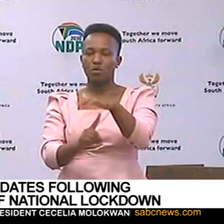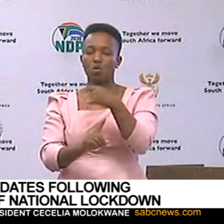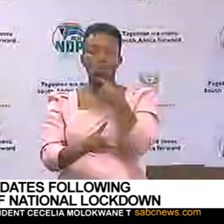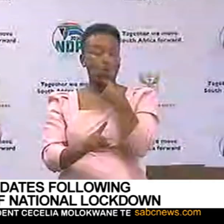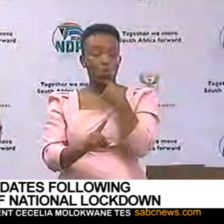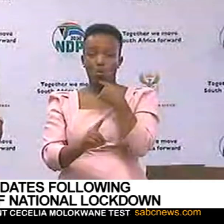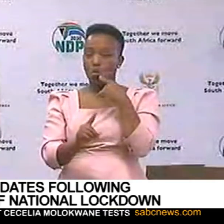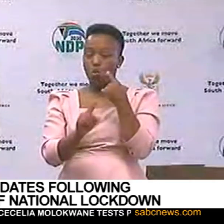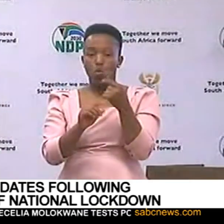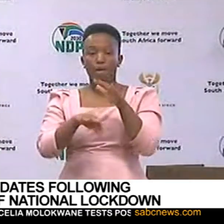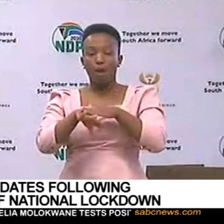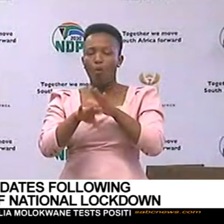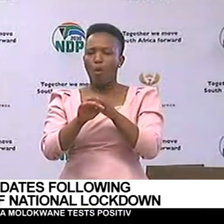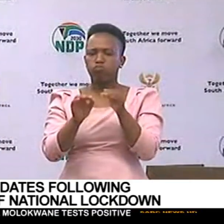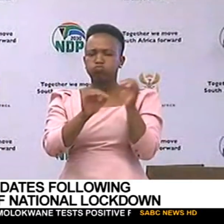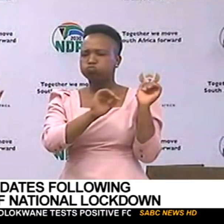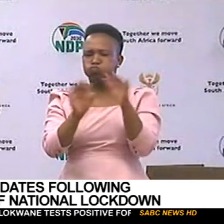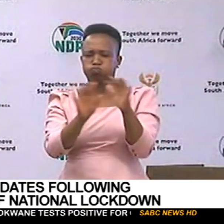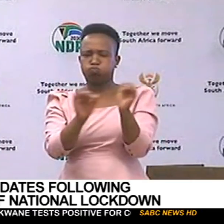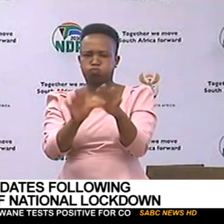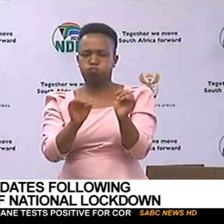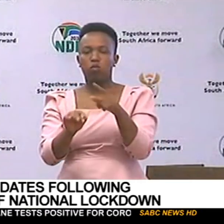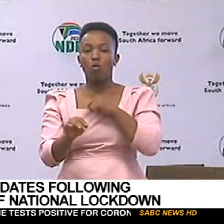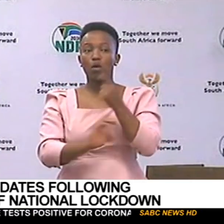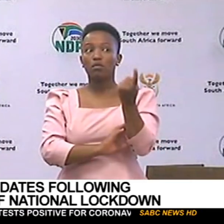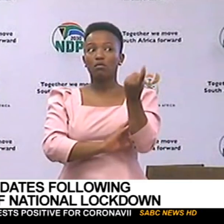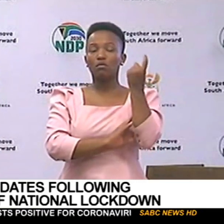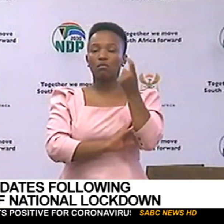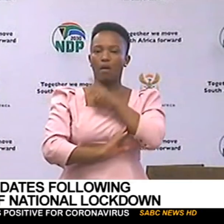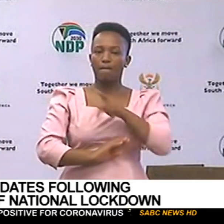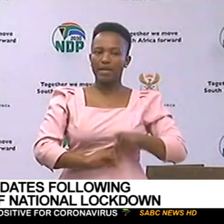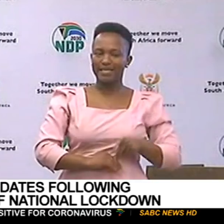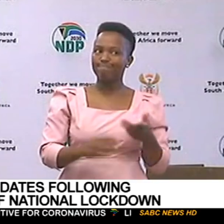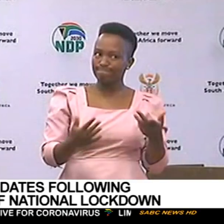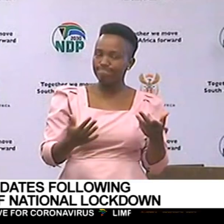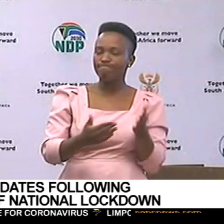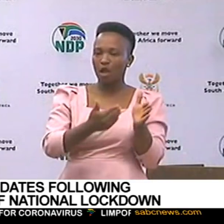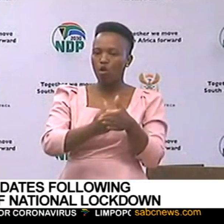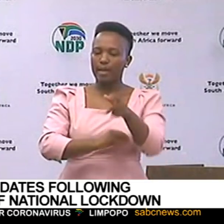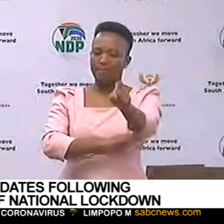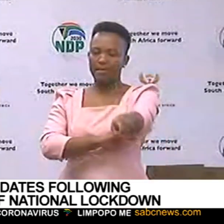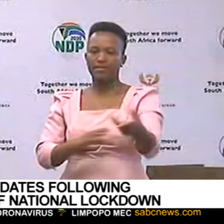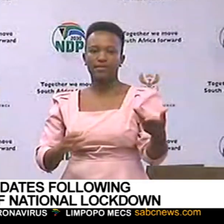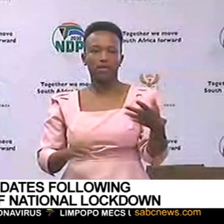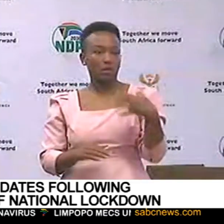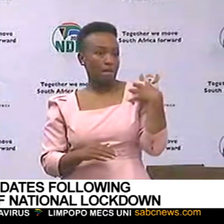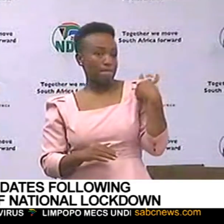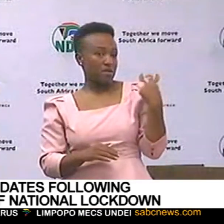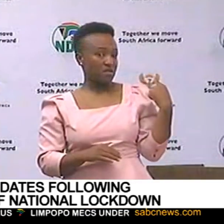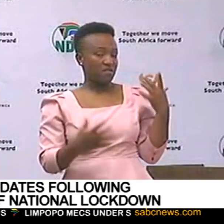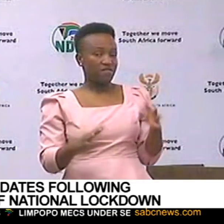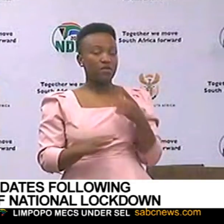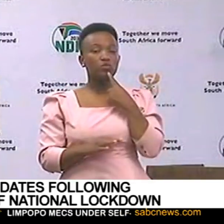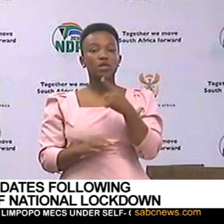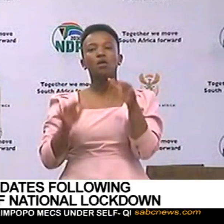be too much traffic on the network. That is a call that's been made by the President for a lockdown. And Minister Mkunu has released the